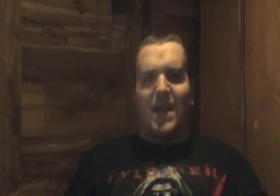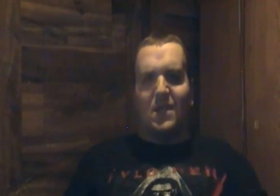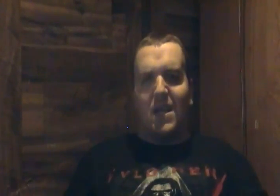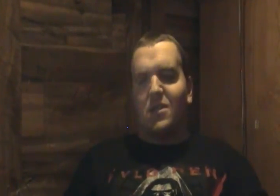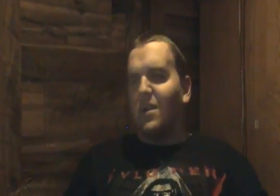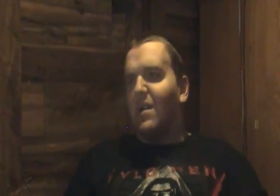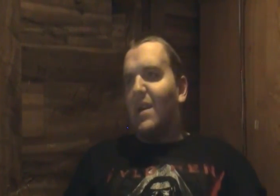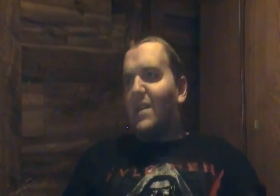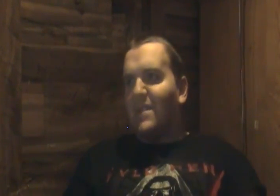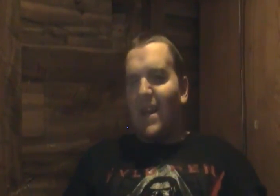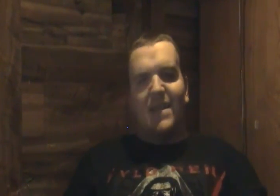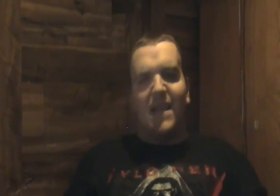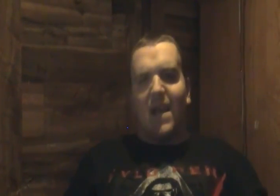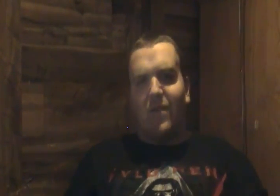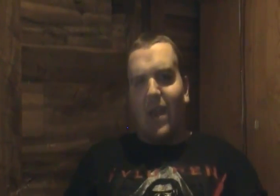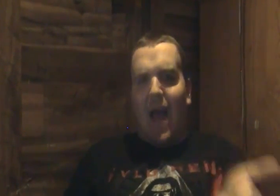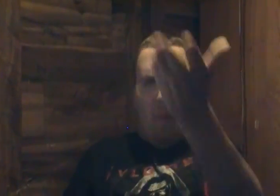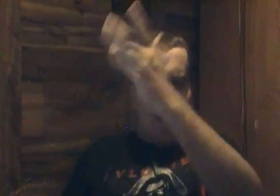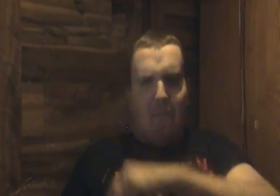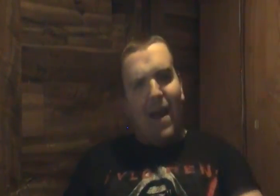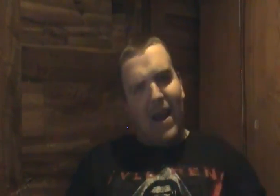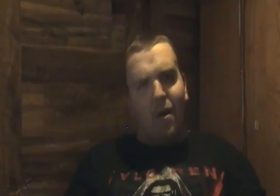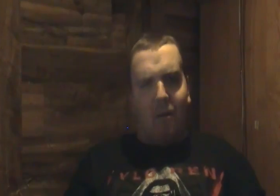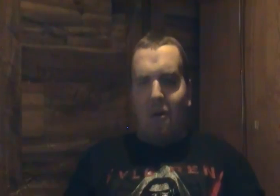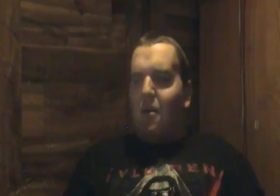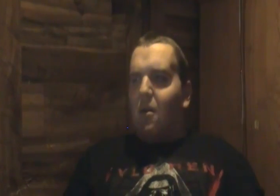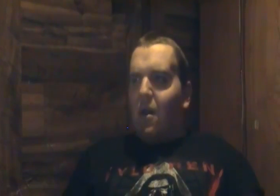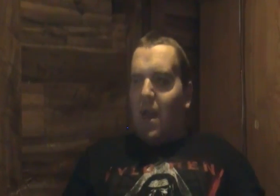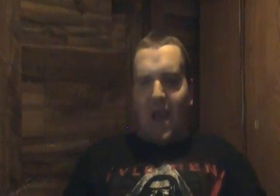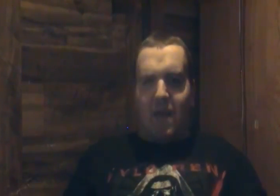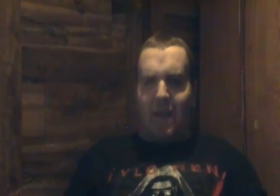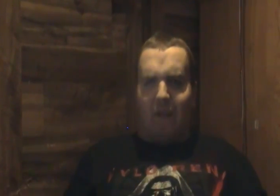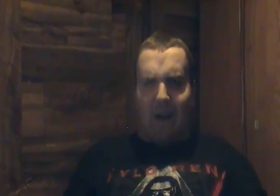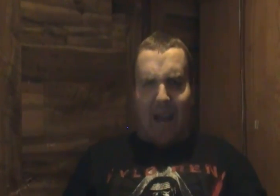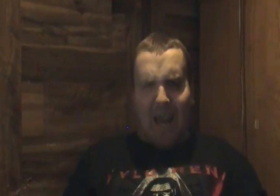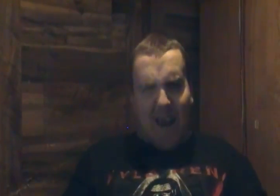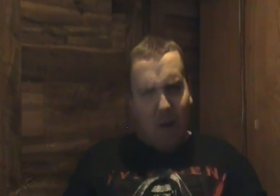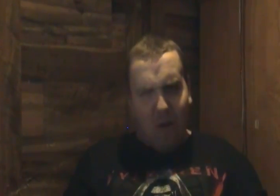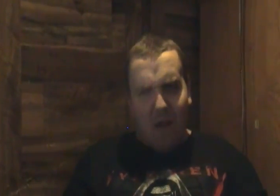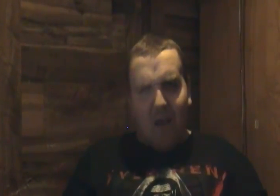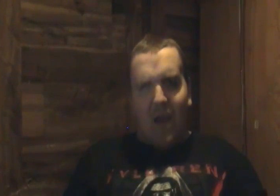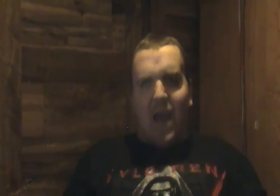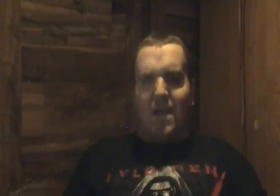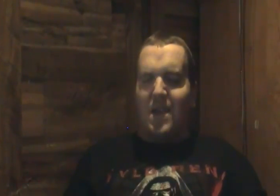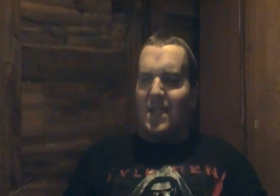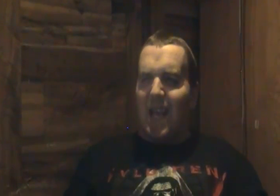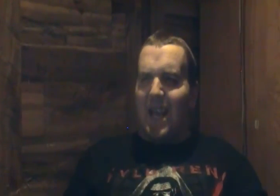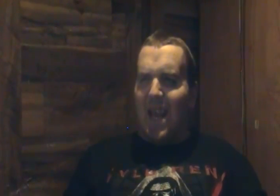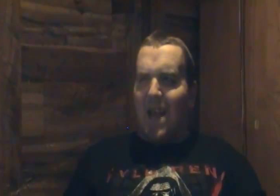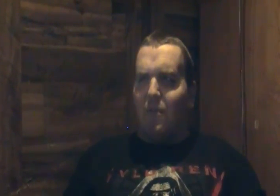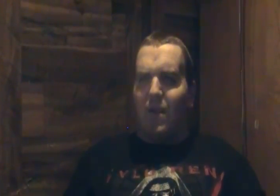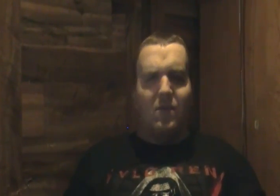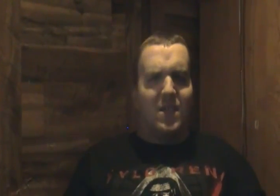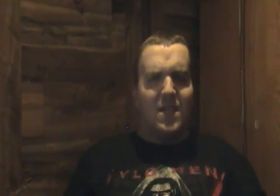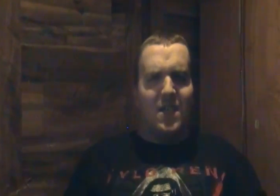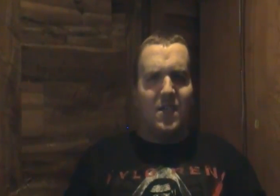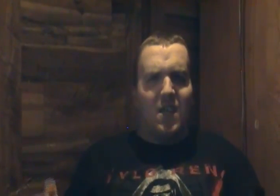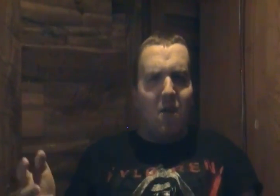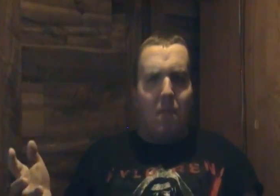vacation next year sadie says i want to come back here and then they're all like here and then she's like yeah there's still